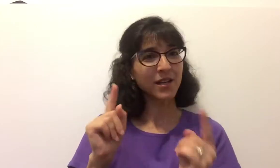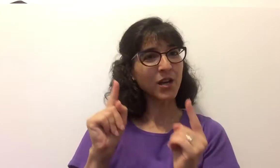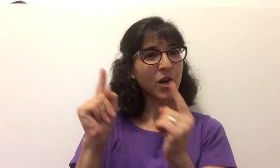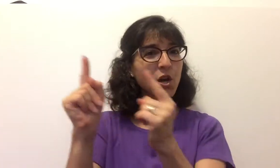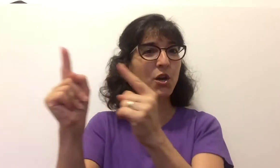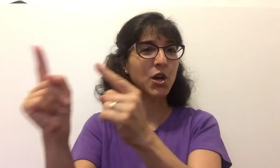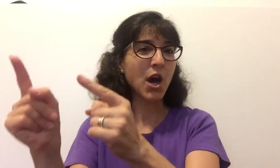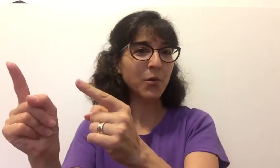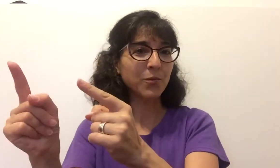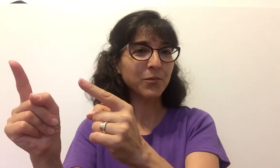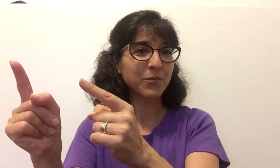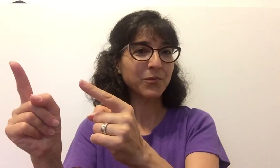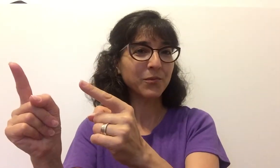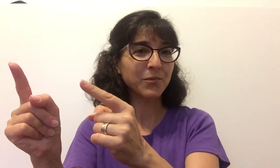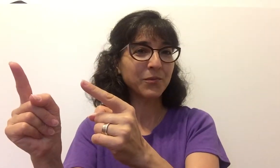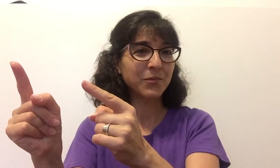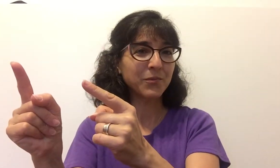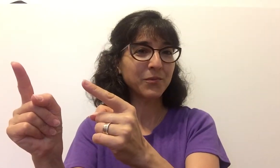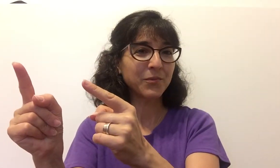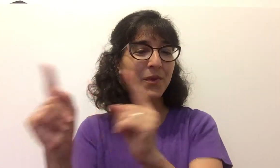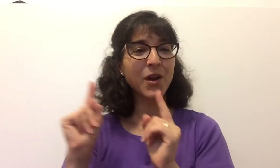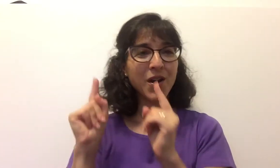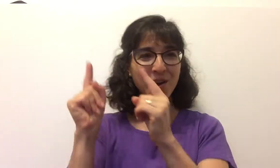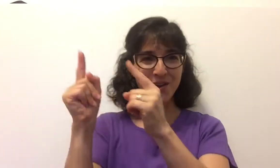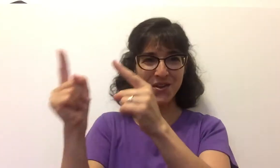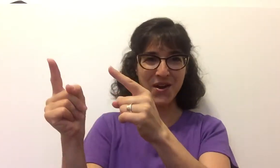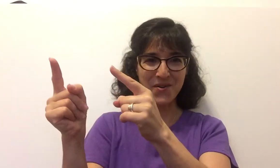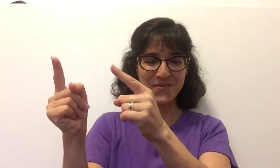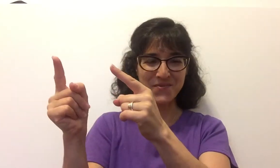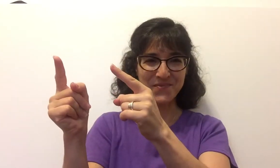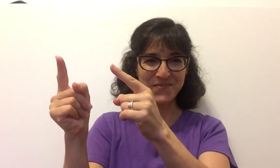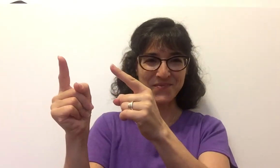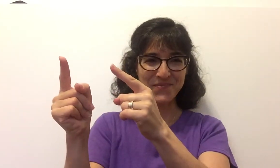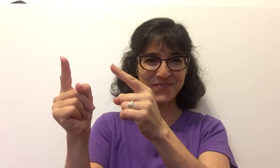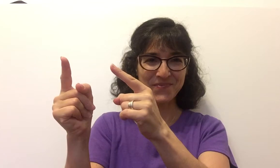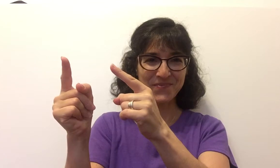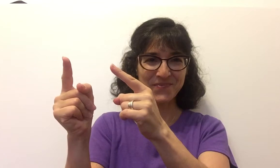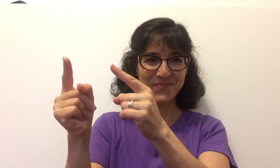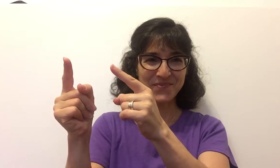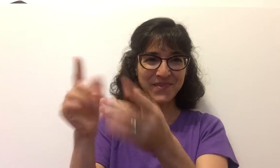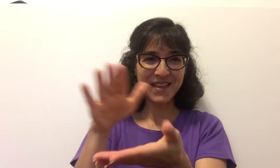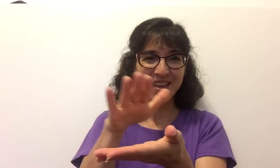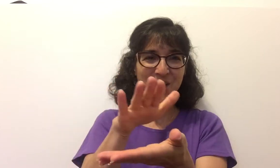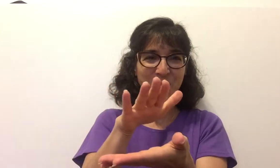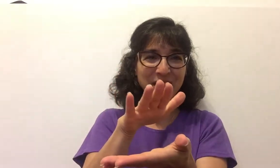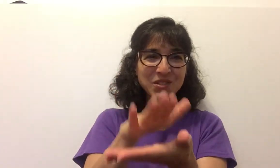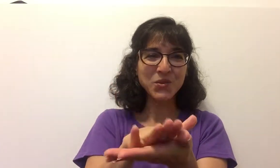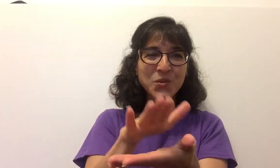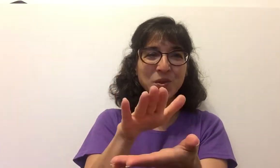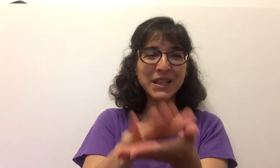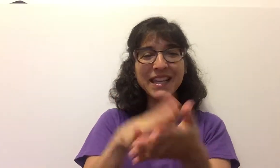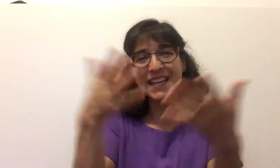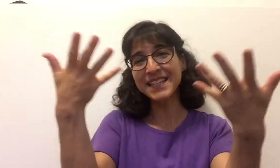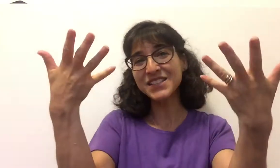Go, go. When school is